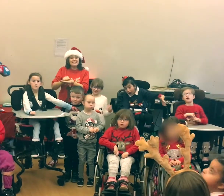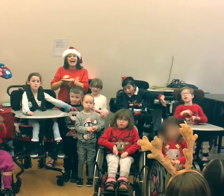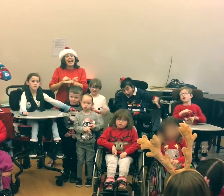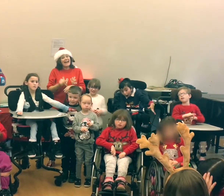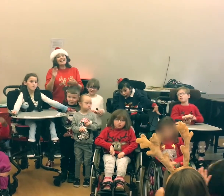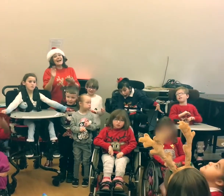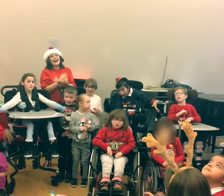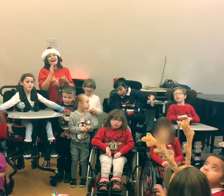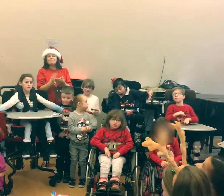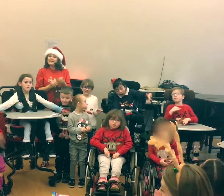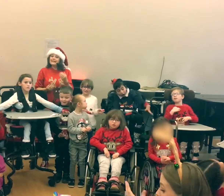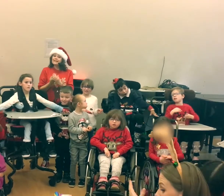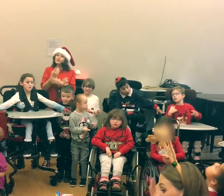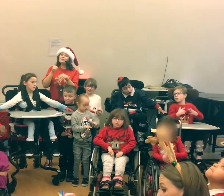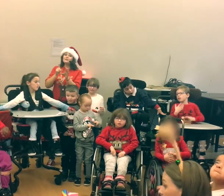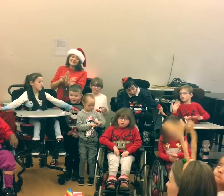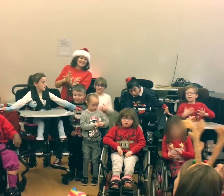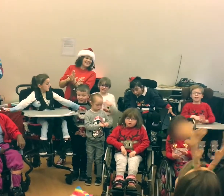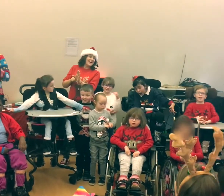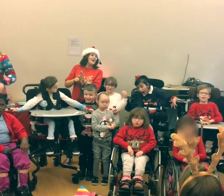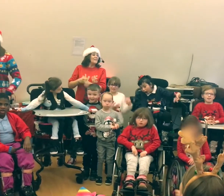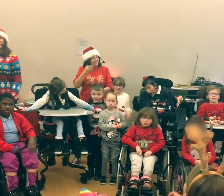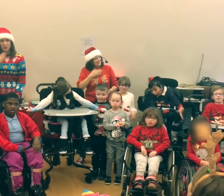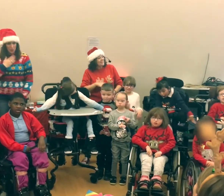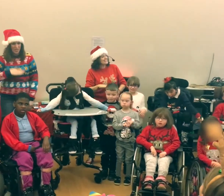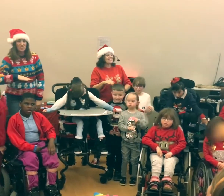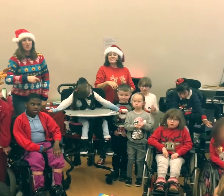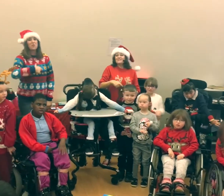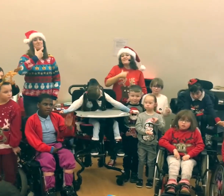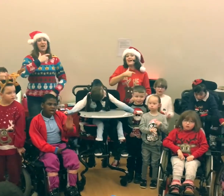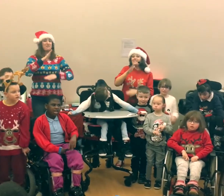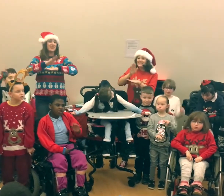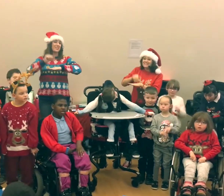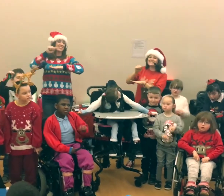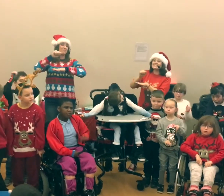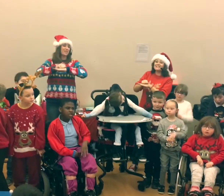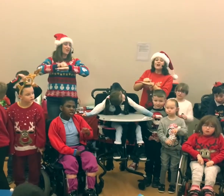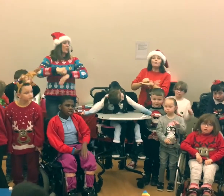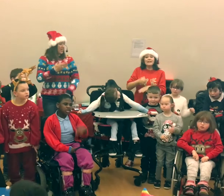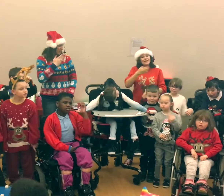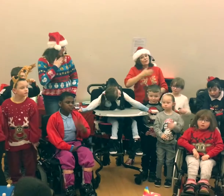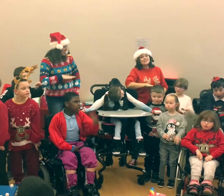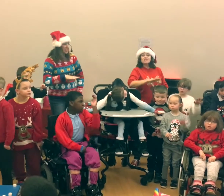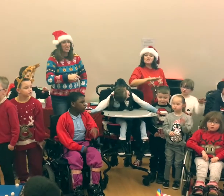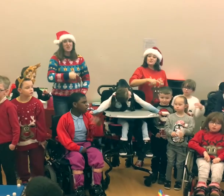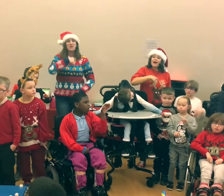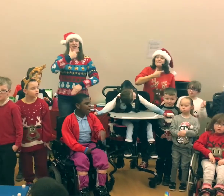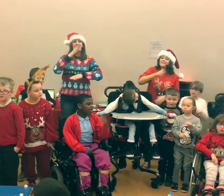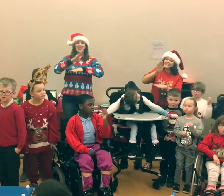and a Happy New Year. We wish you a Merry Christmas. We wish you a Merry